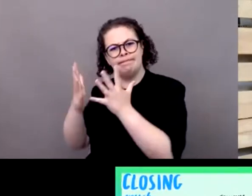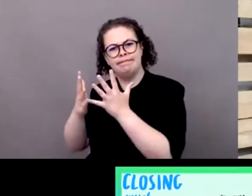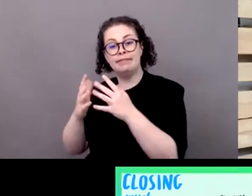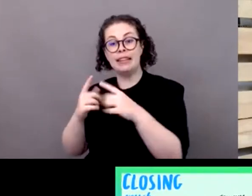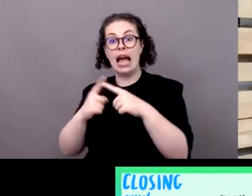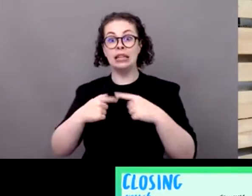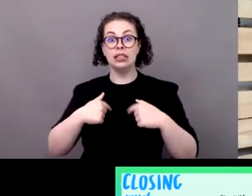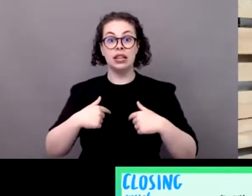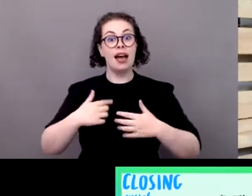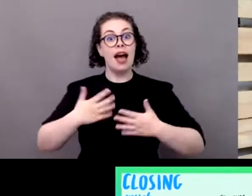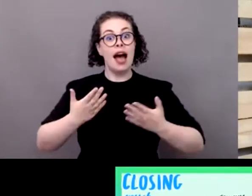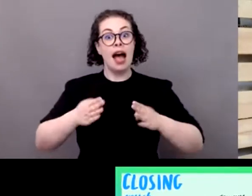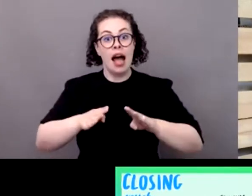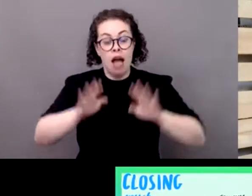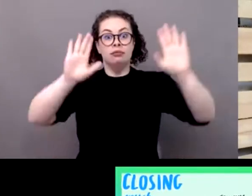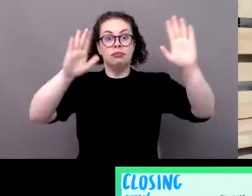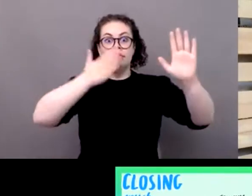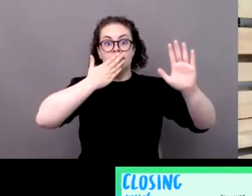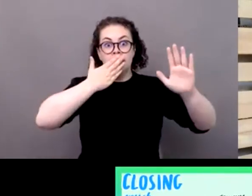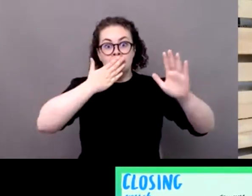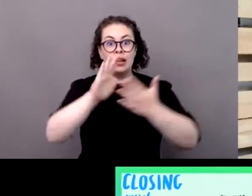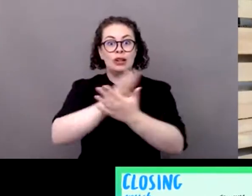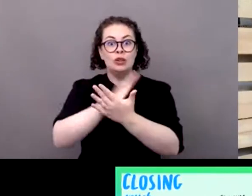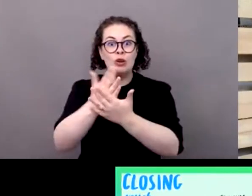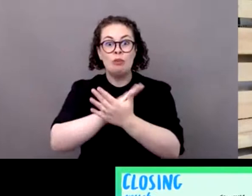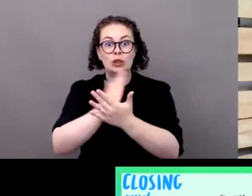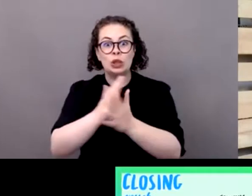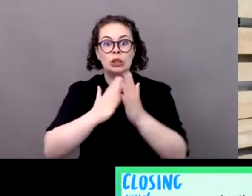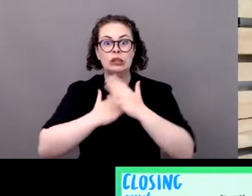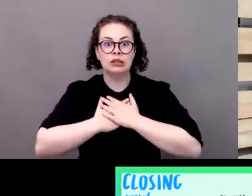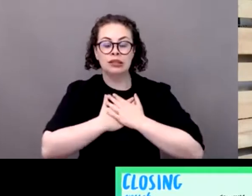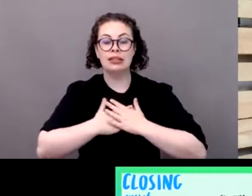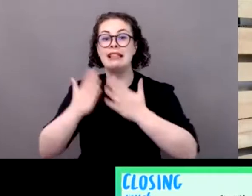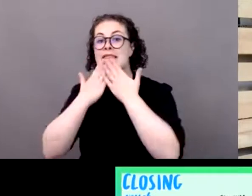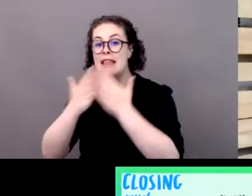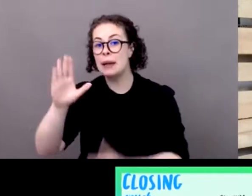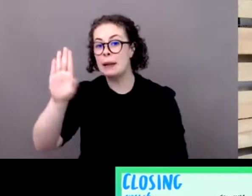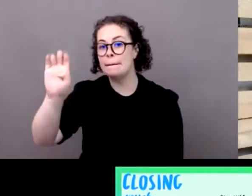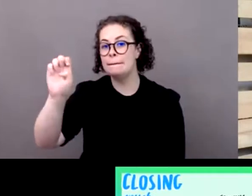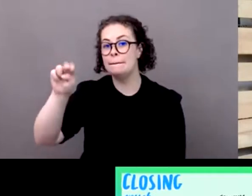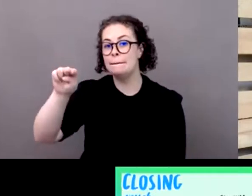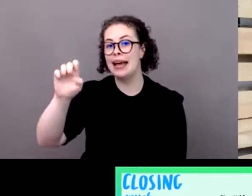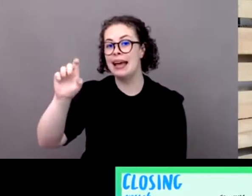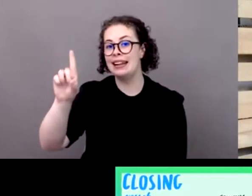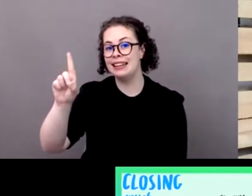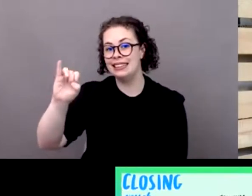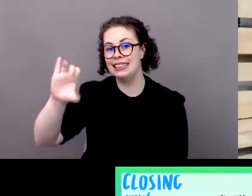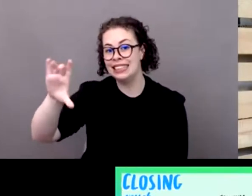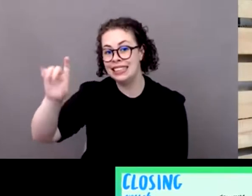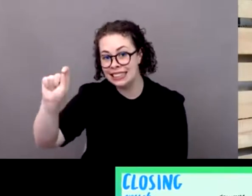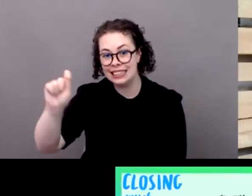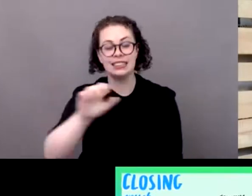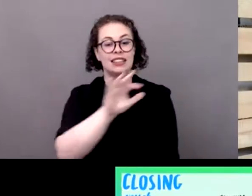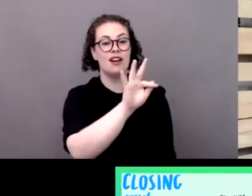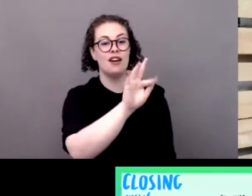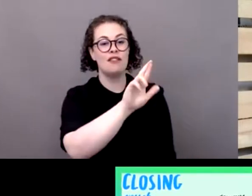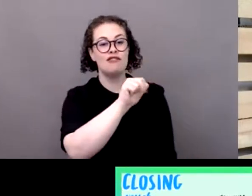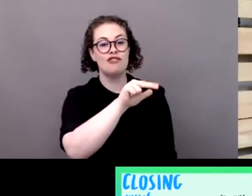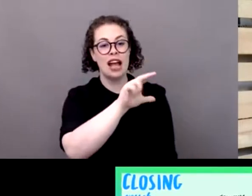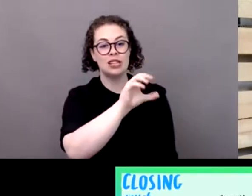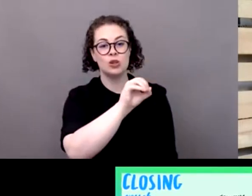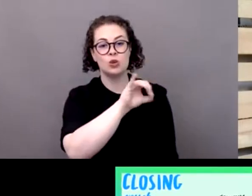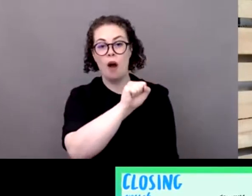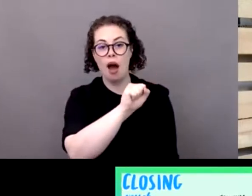i was about to forget you francois xavier benedict uh and our fabulous team of uh